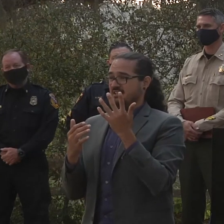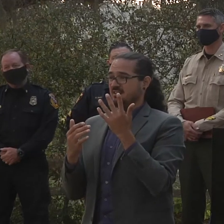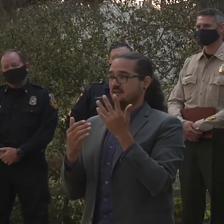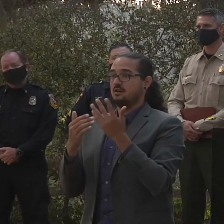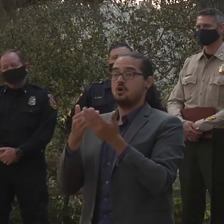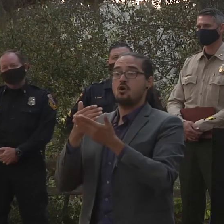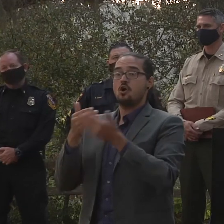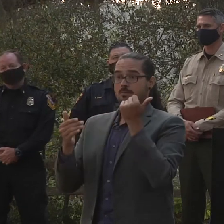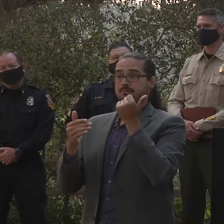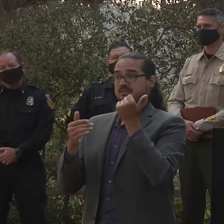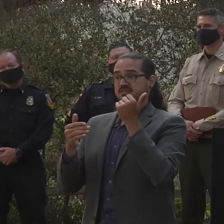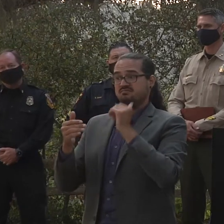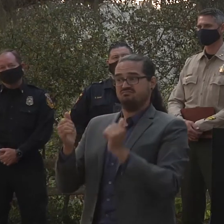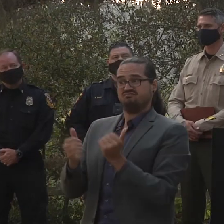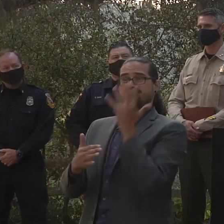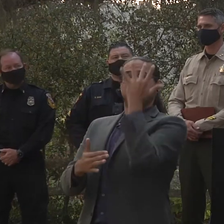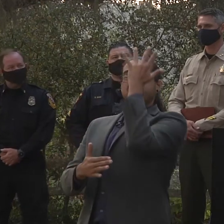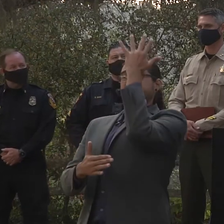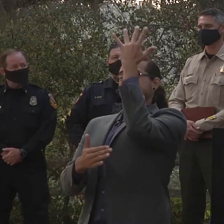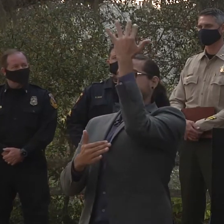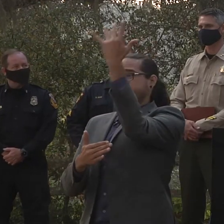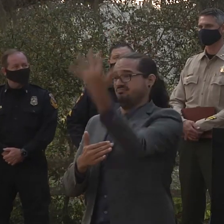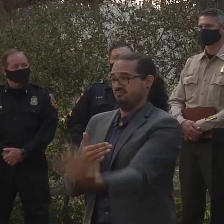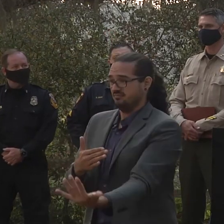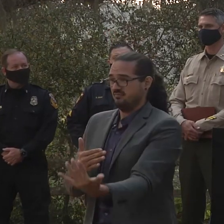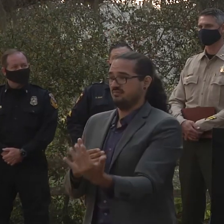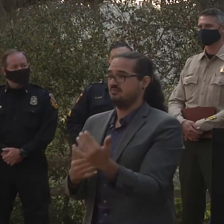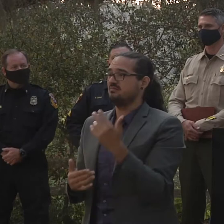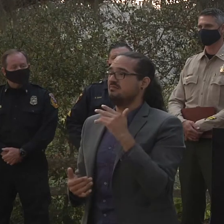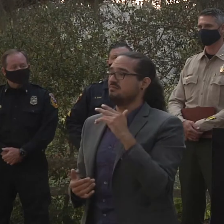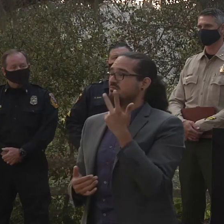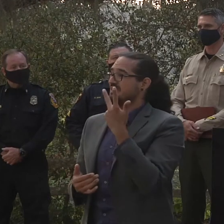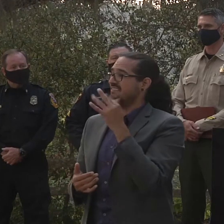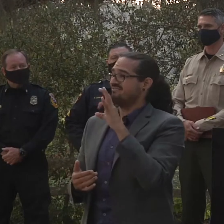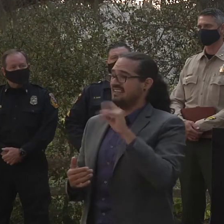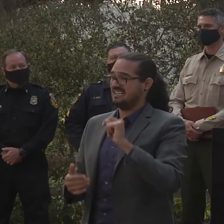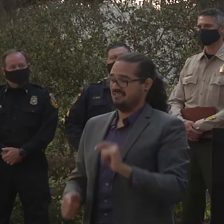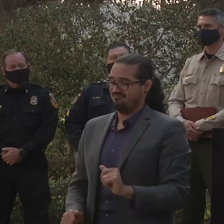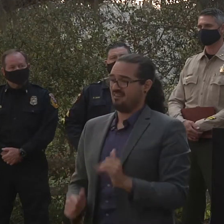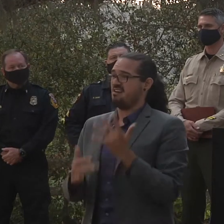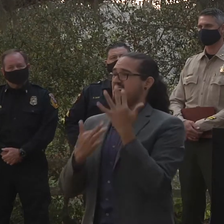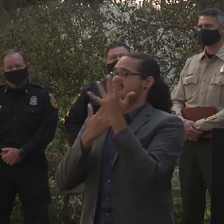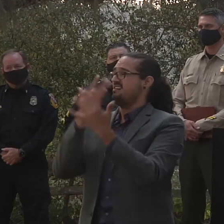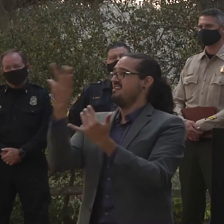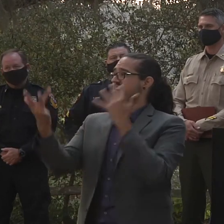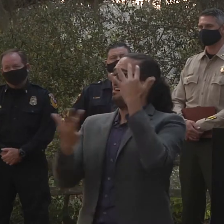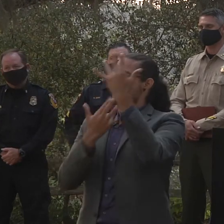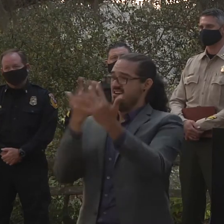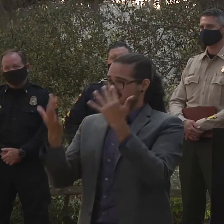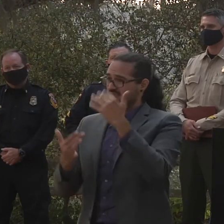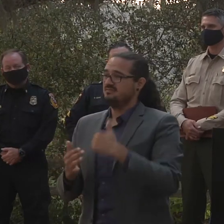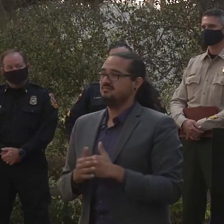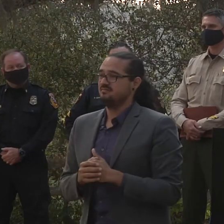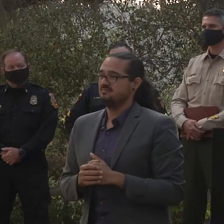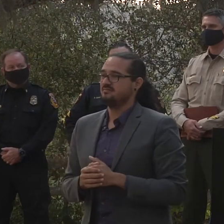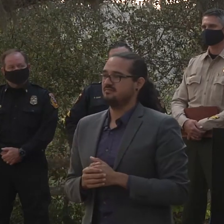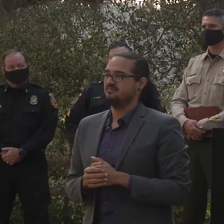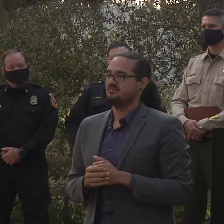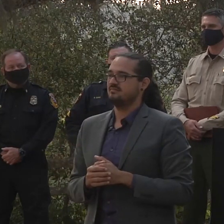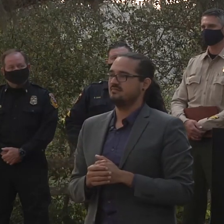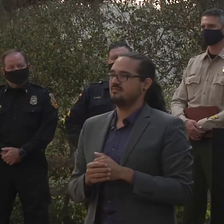of forest duff underneath uh and to create a line in that area is not simply running a bulldozer through it it's